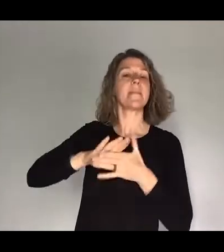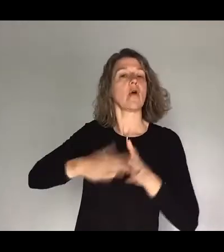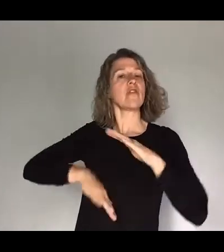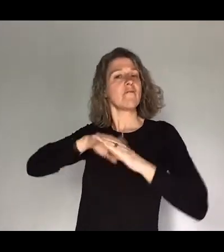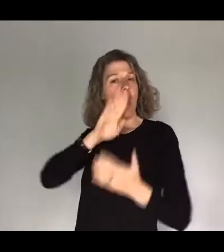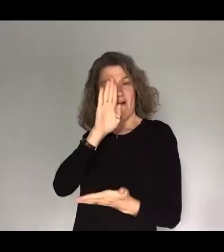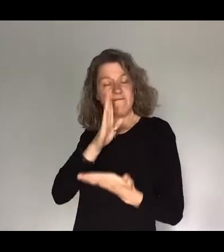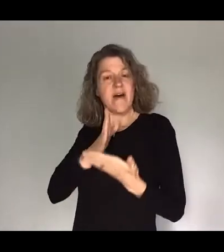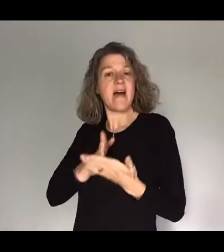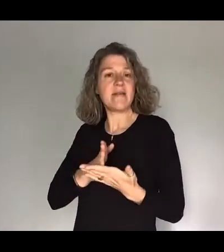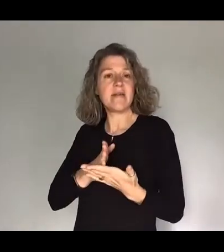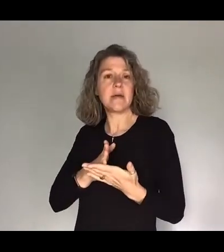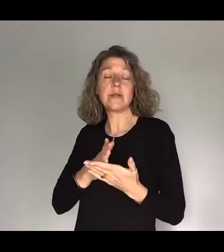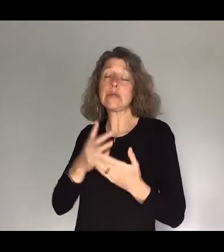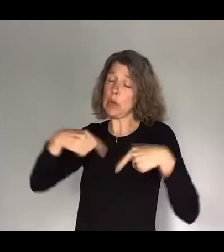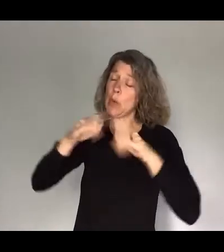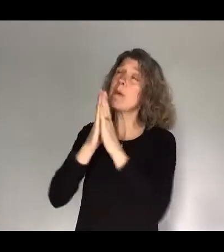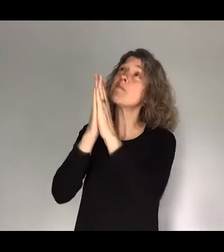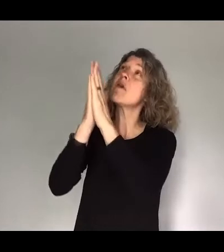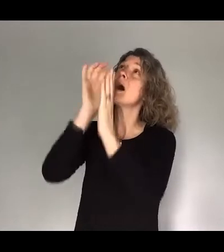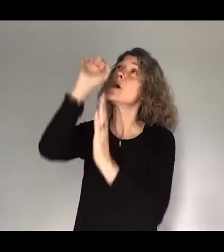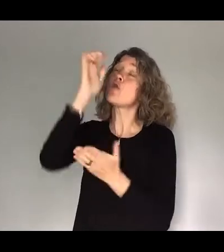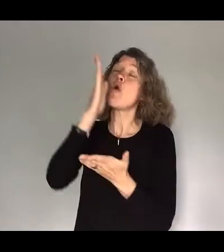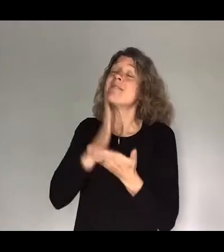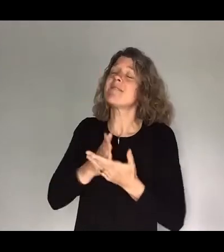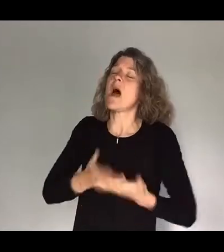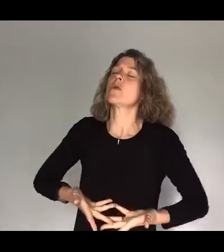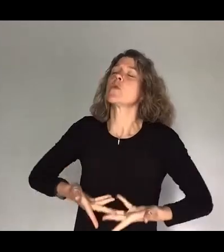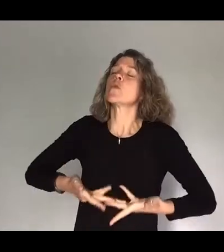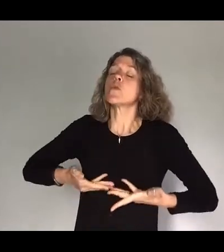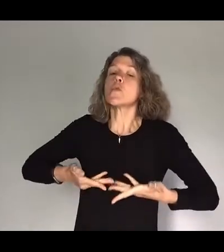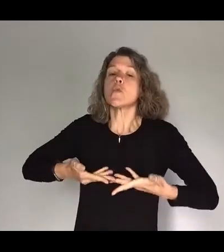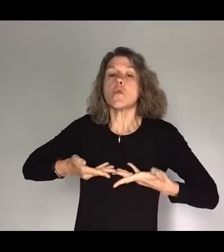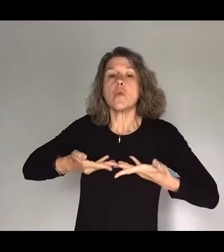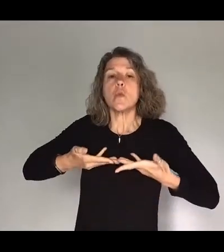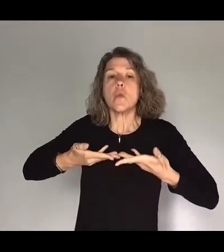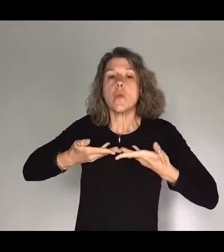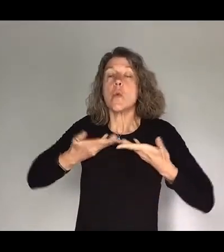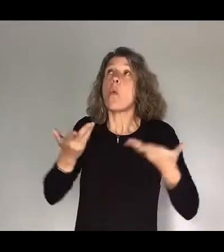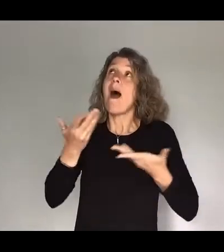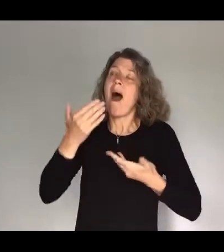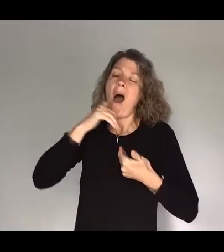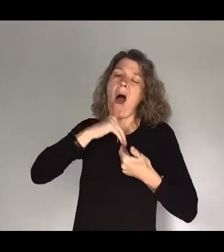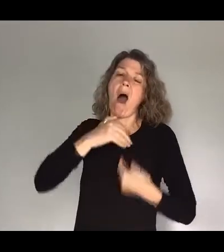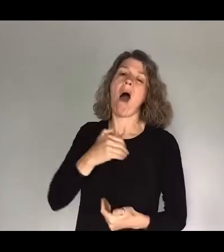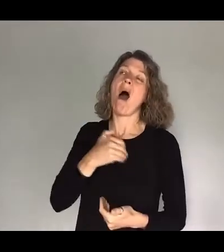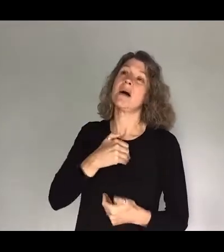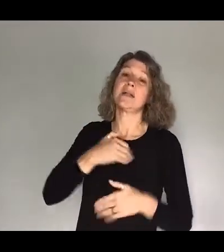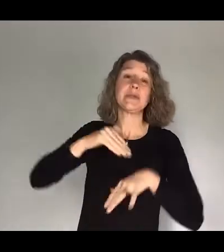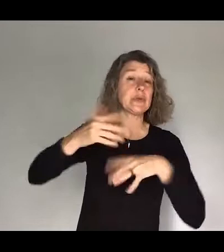that your faith arises within our hearts this morning Wherever people are watching For everyone in